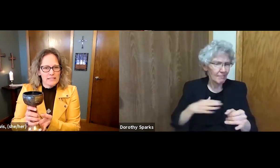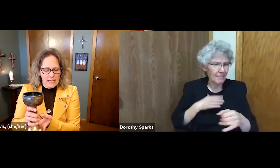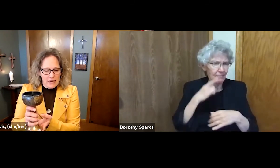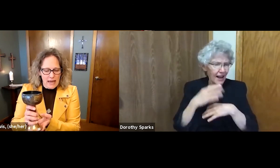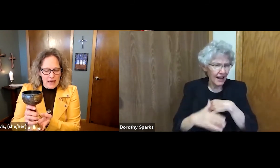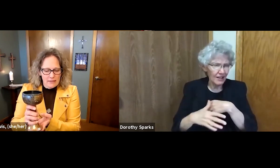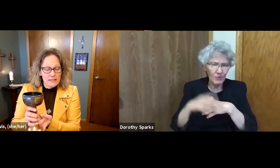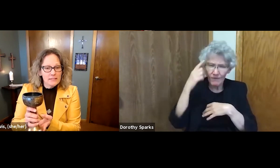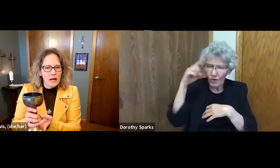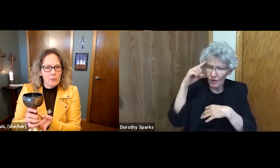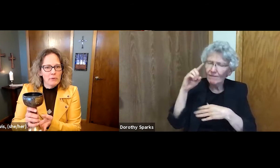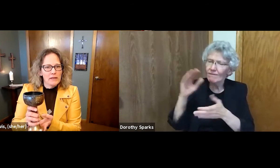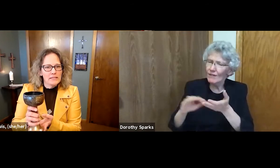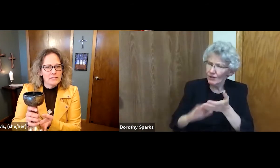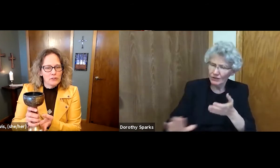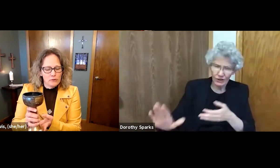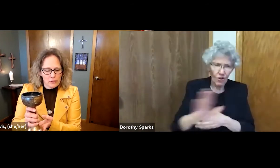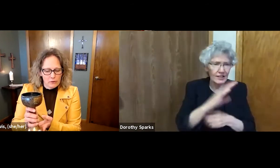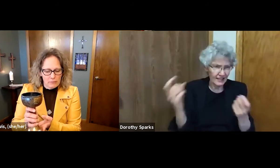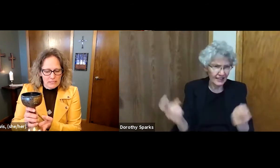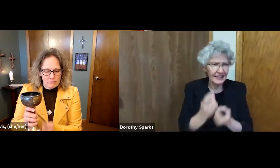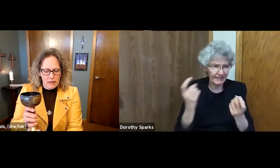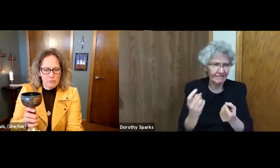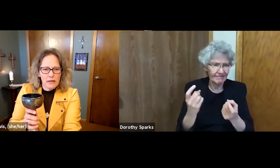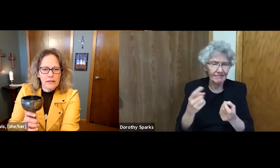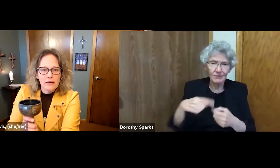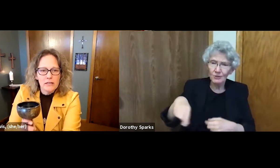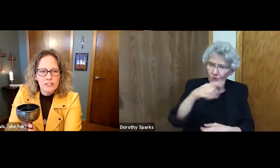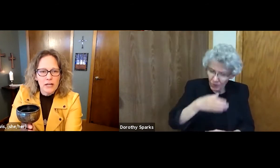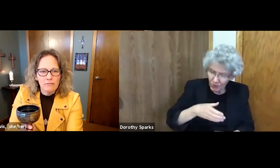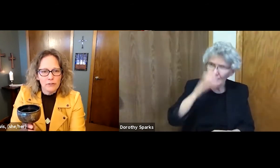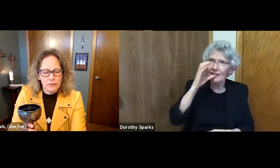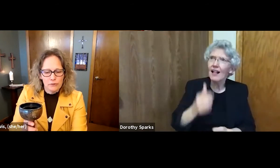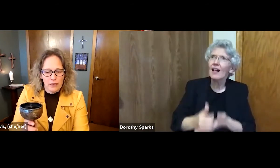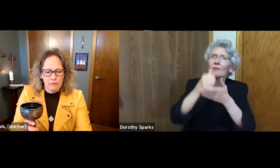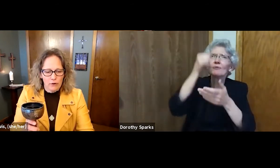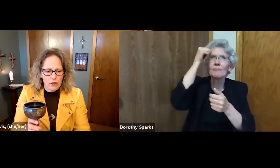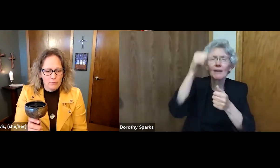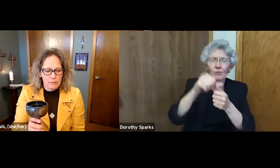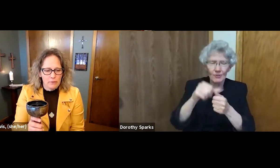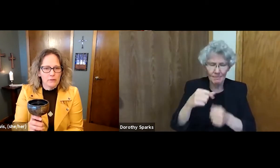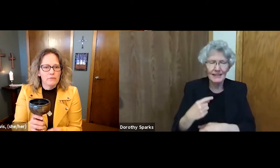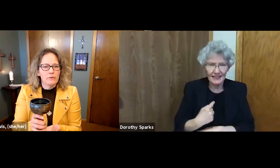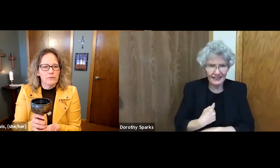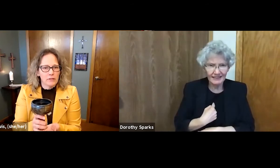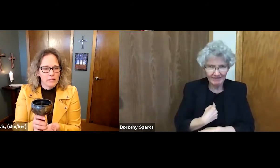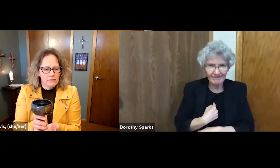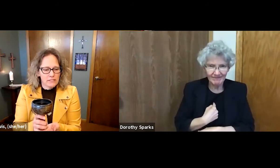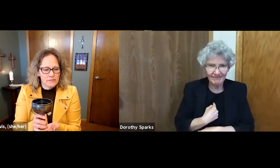saying, This cup is the new agreement in my blood, shed for you and for all people, for the forgiveness of